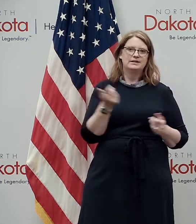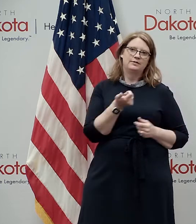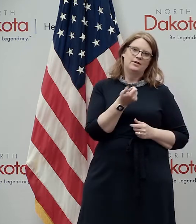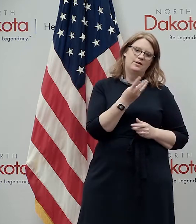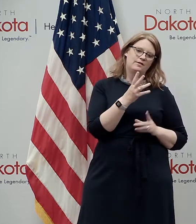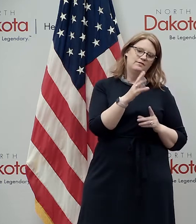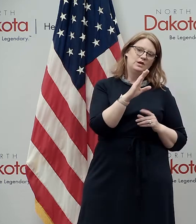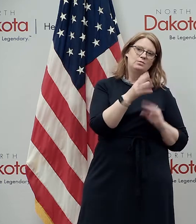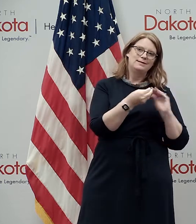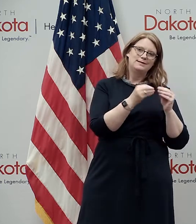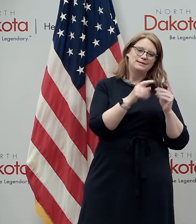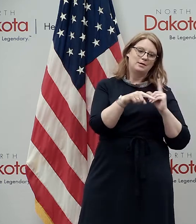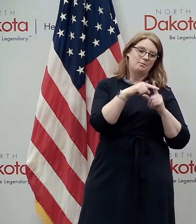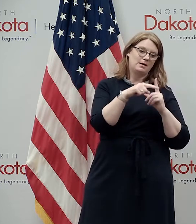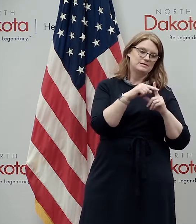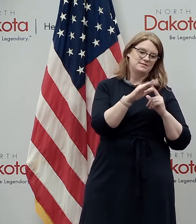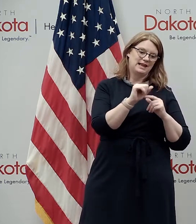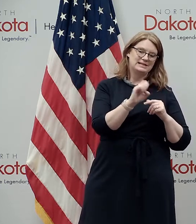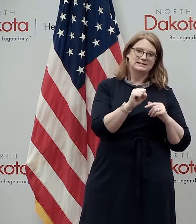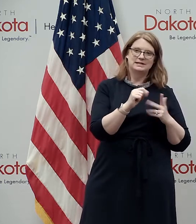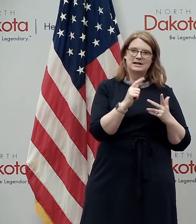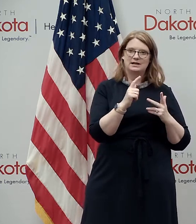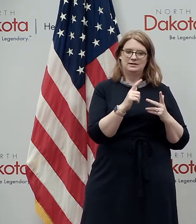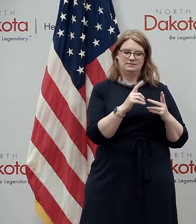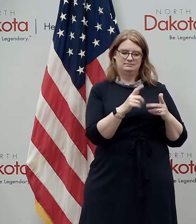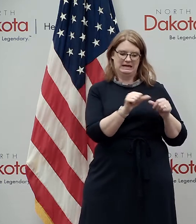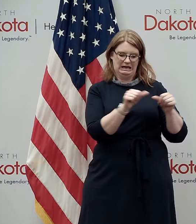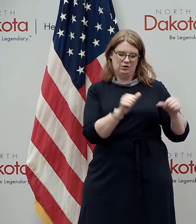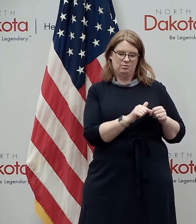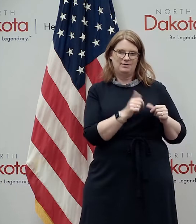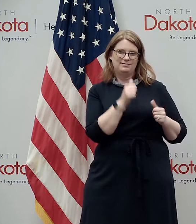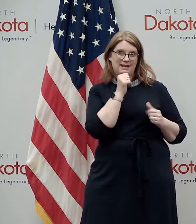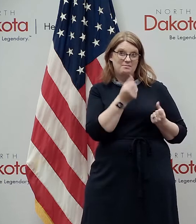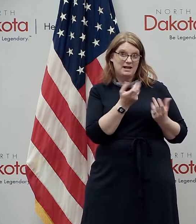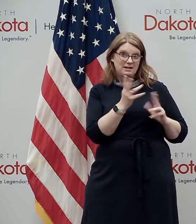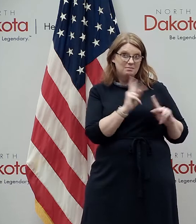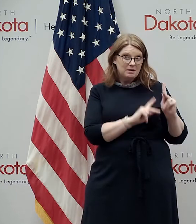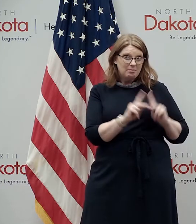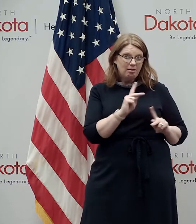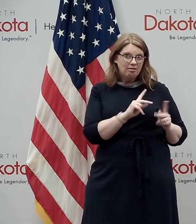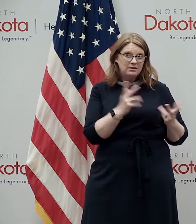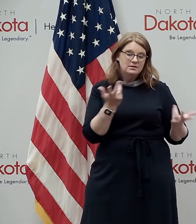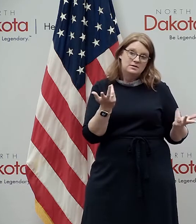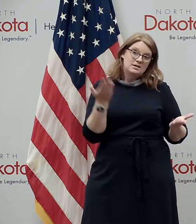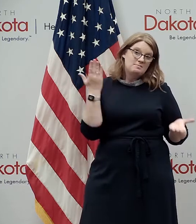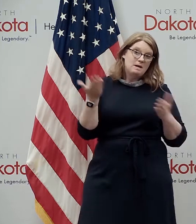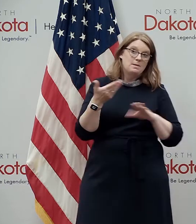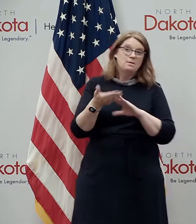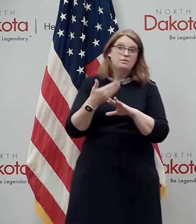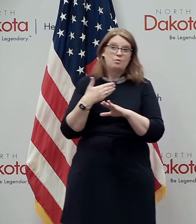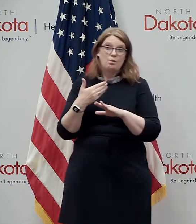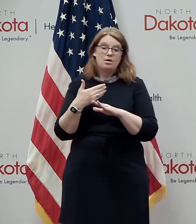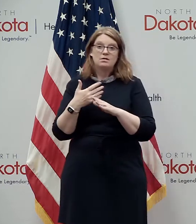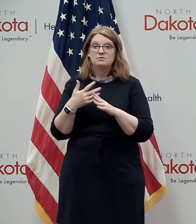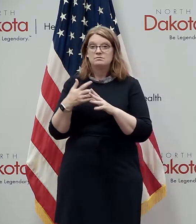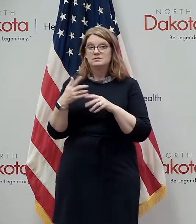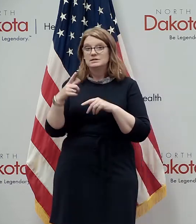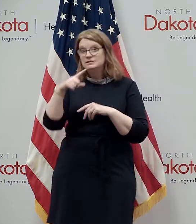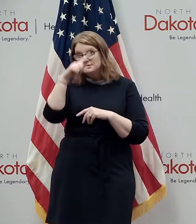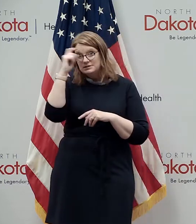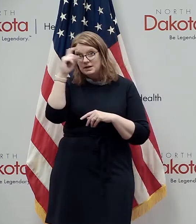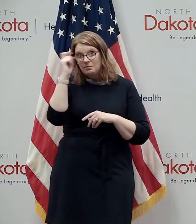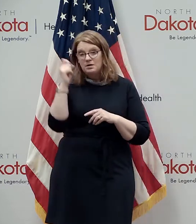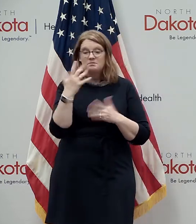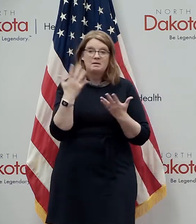few cases in a low population area so again we're we may get to a spot before the end of the summer where the whole state can move in one